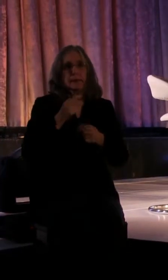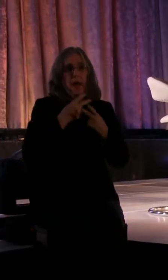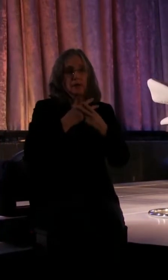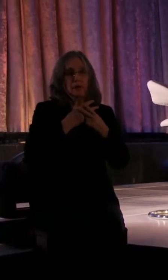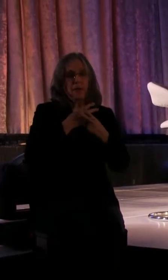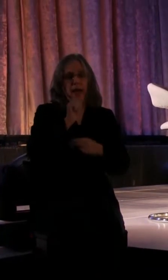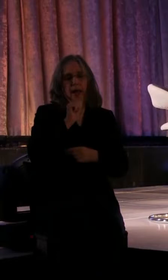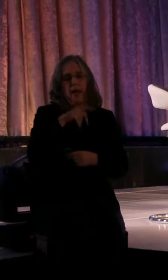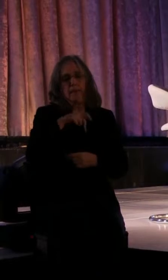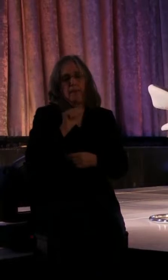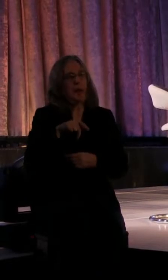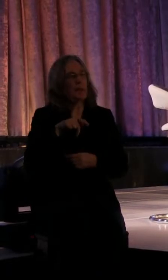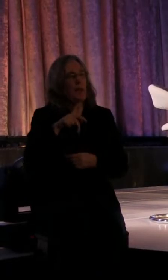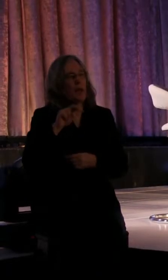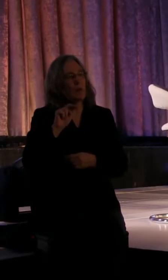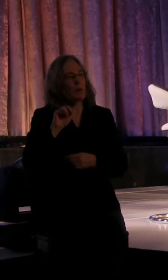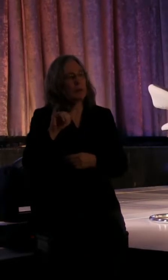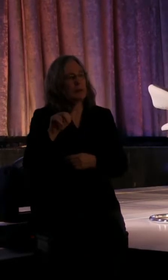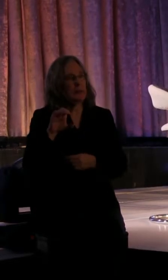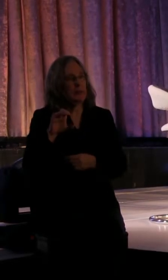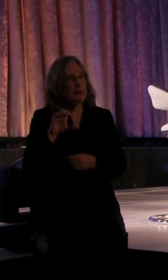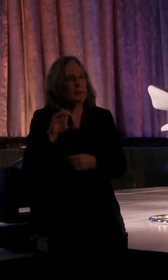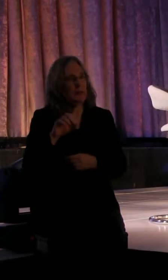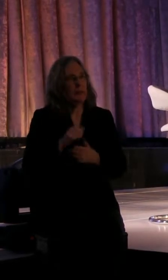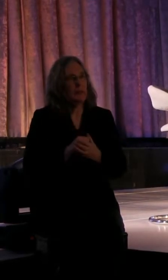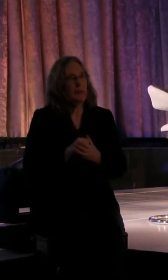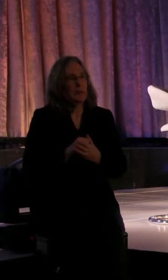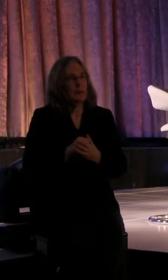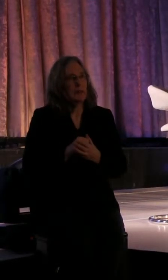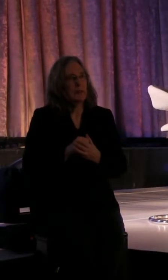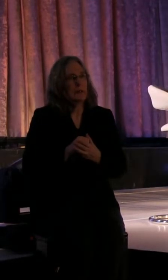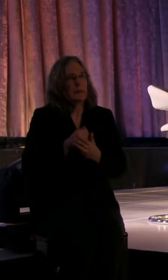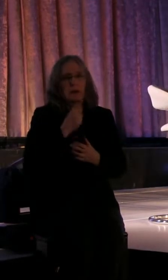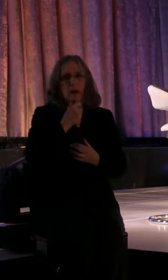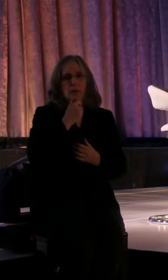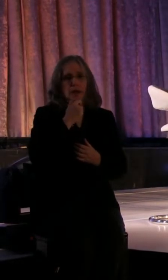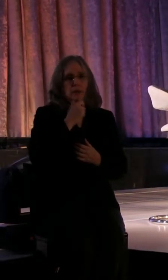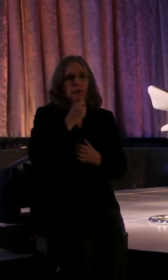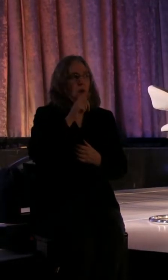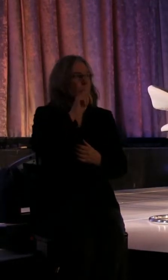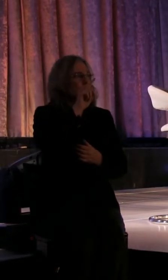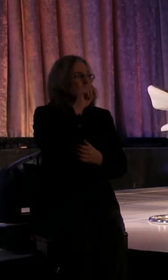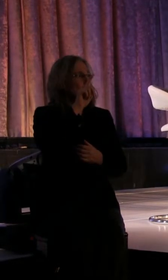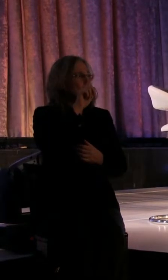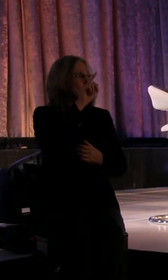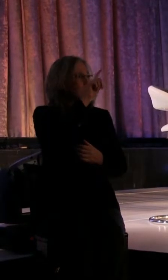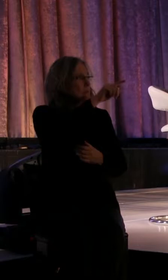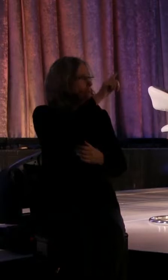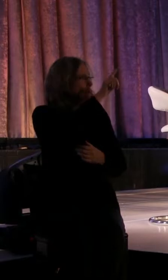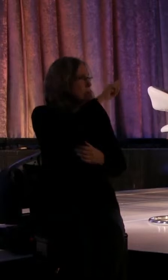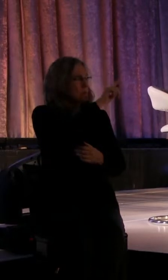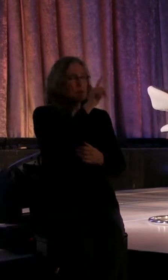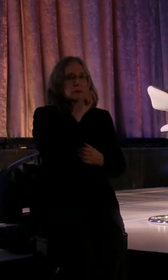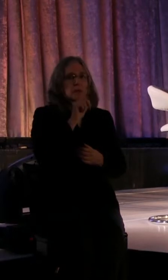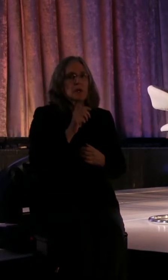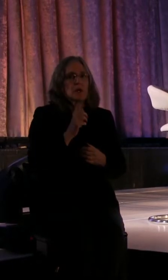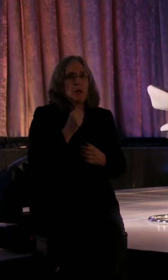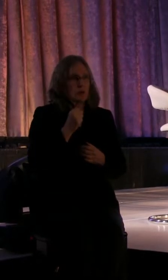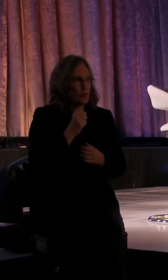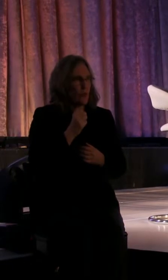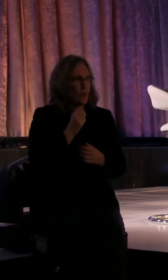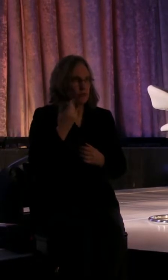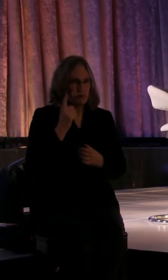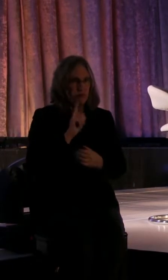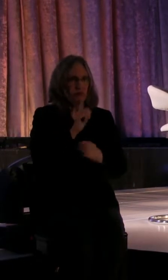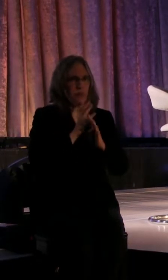APAPNYC. There are microphones yonder and over horror, so please get at them. But